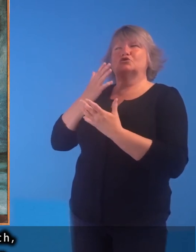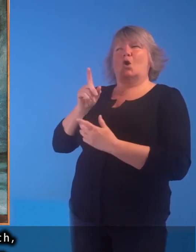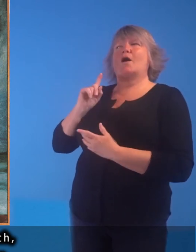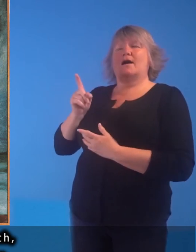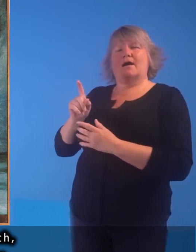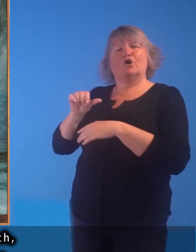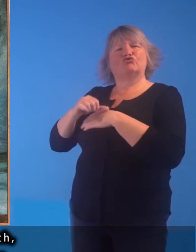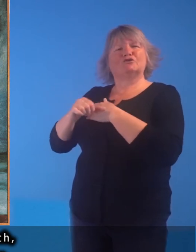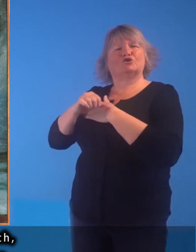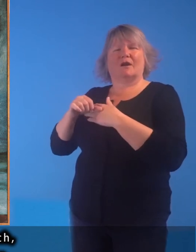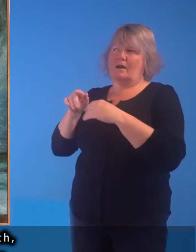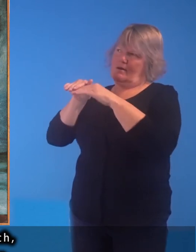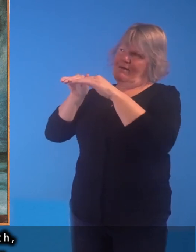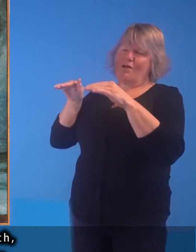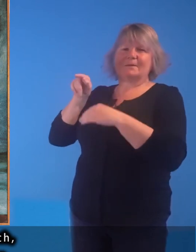also suggests a Christian altarpiece.